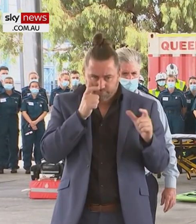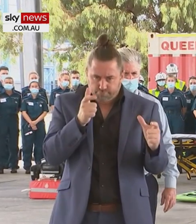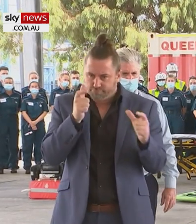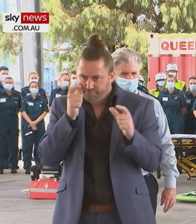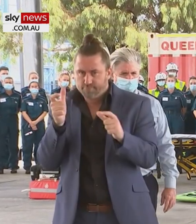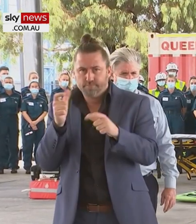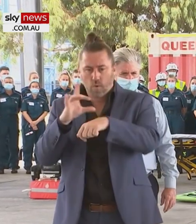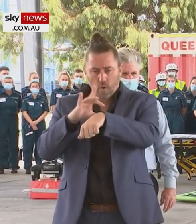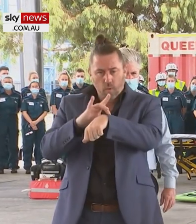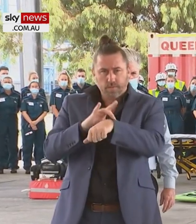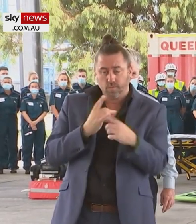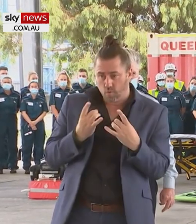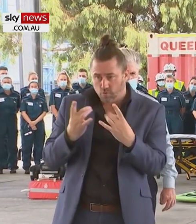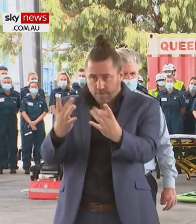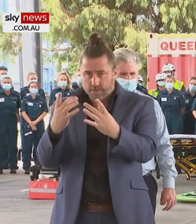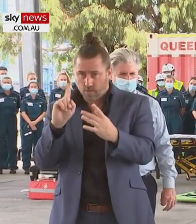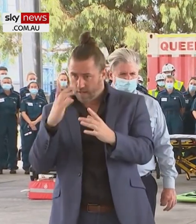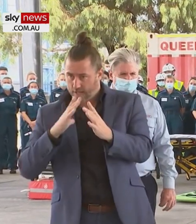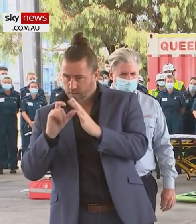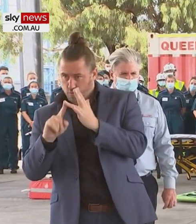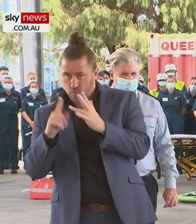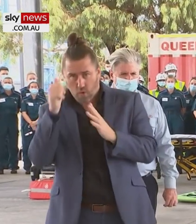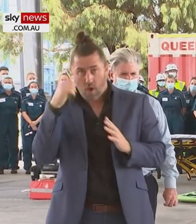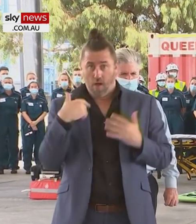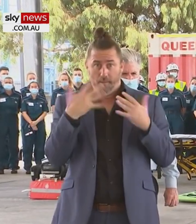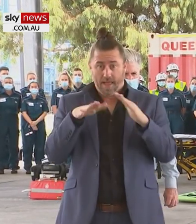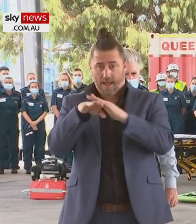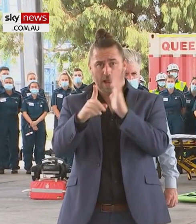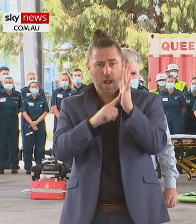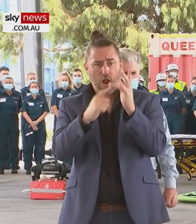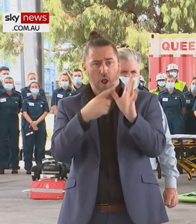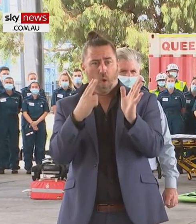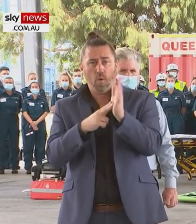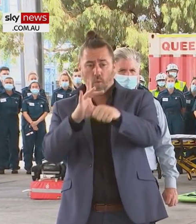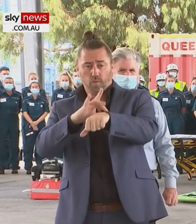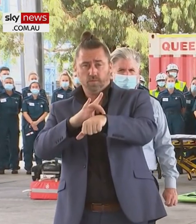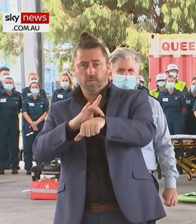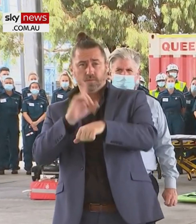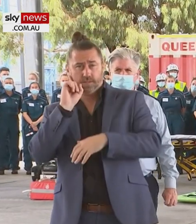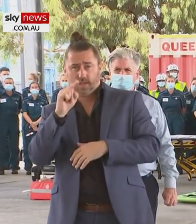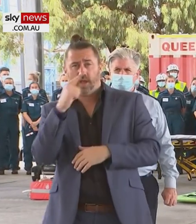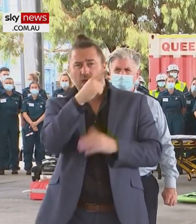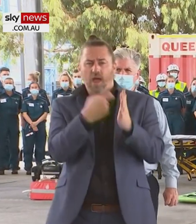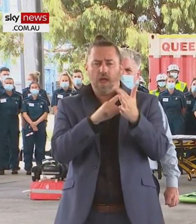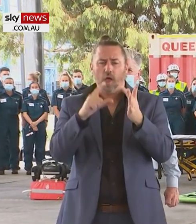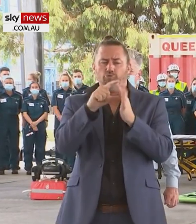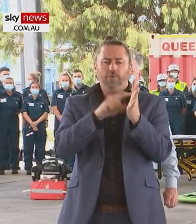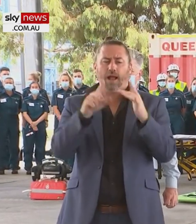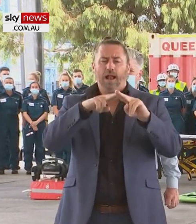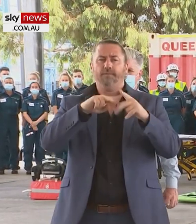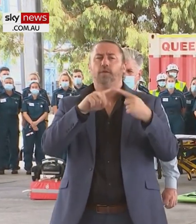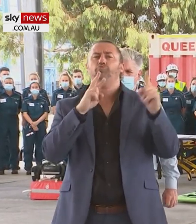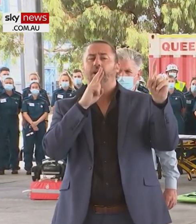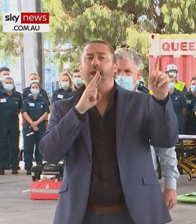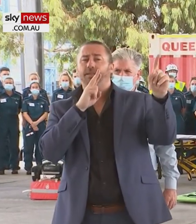are prepared and planning. I have visited Logan Hospital yesterday, Redcliffe Hospital last week, as well as the Gold Coast.